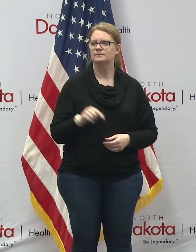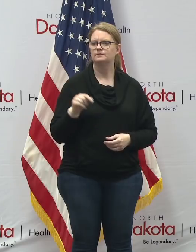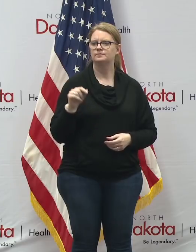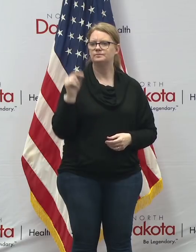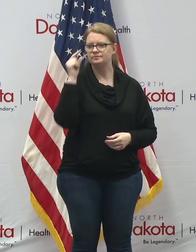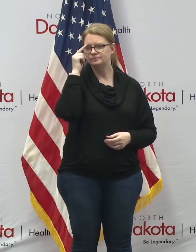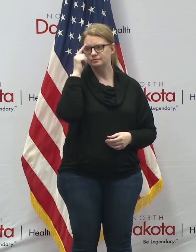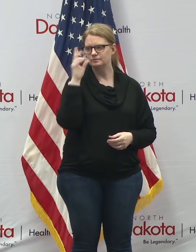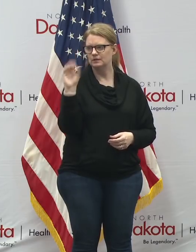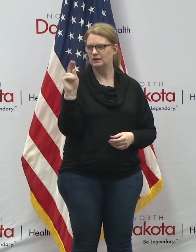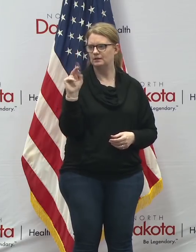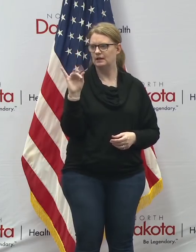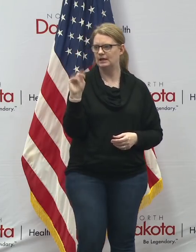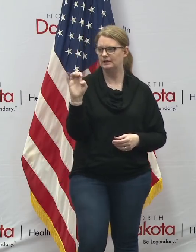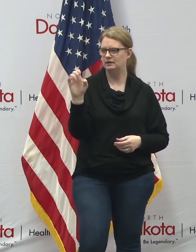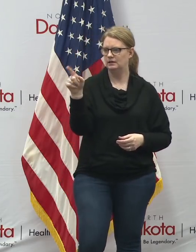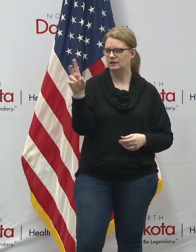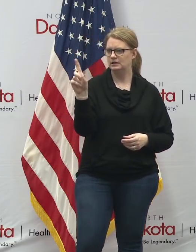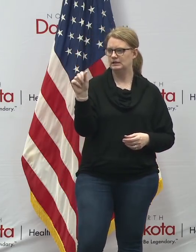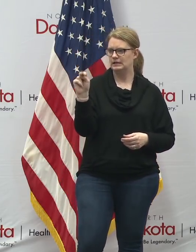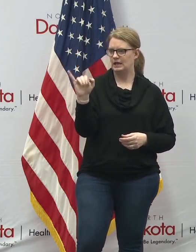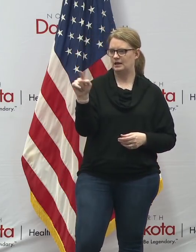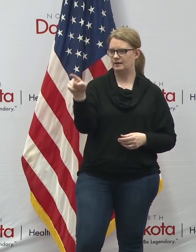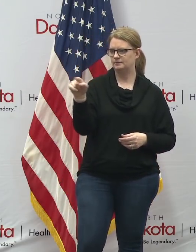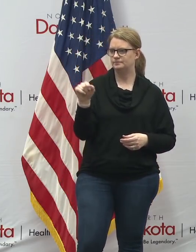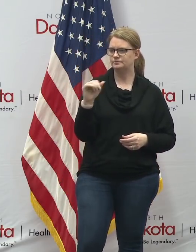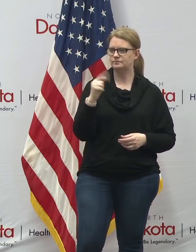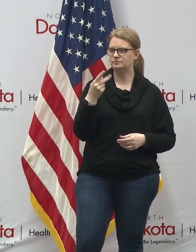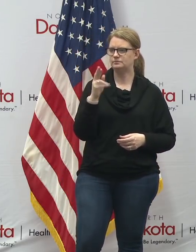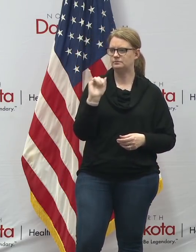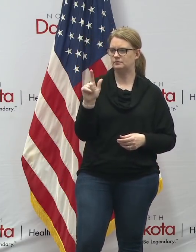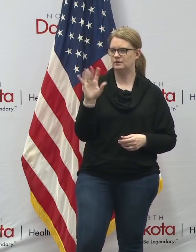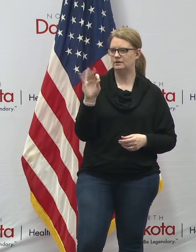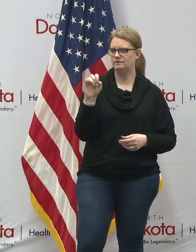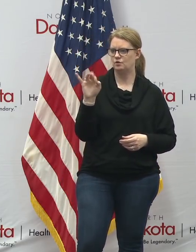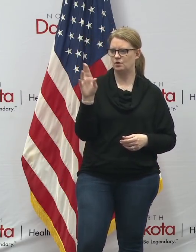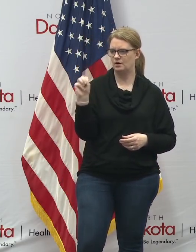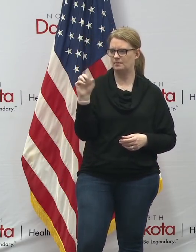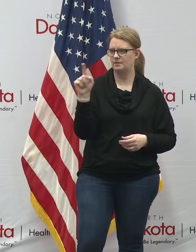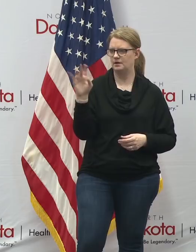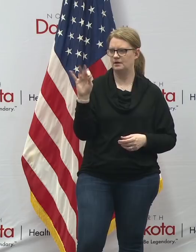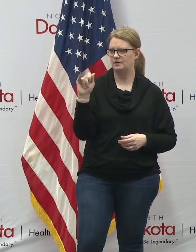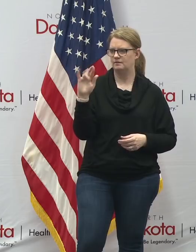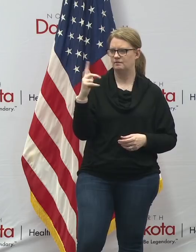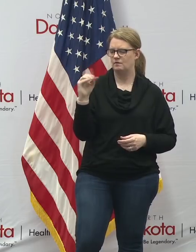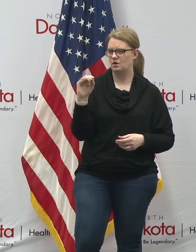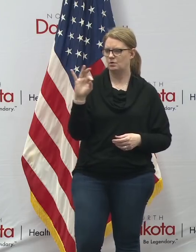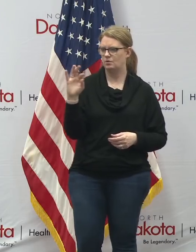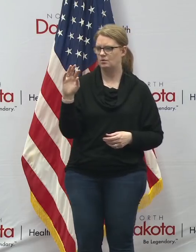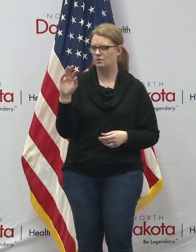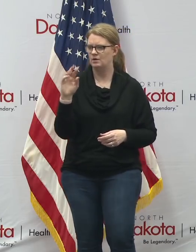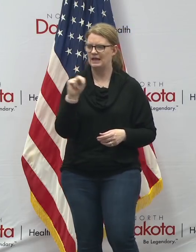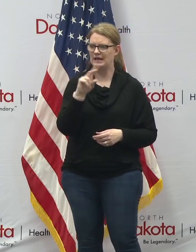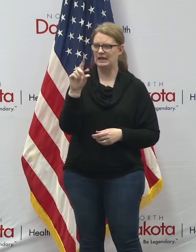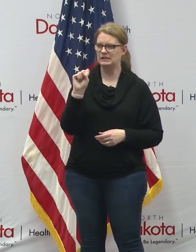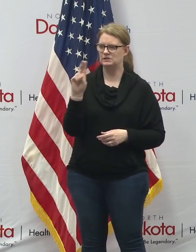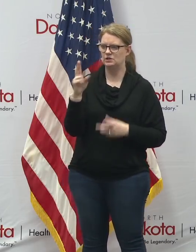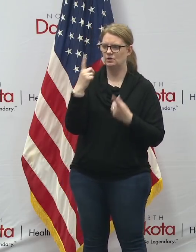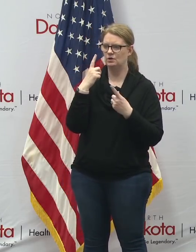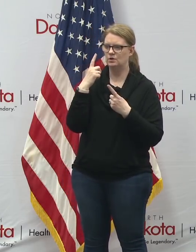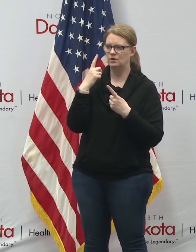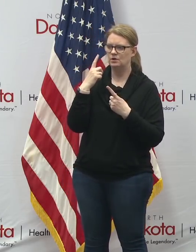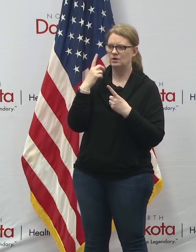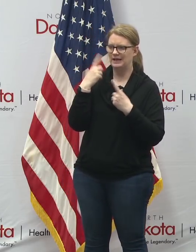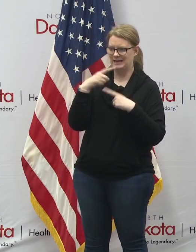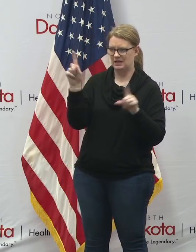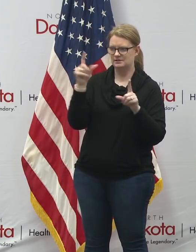one coming in from online april bombarton with the forum in fargo moorhead ndsu announced it has a presumptive